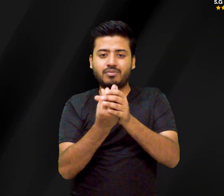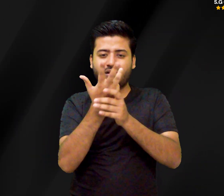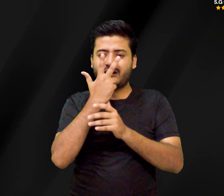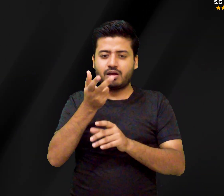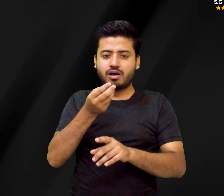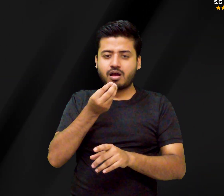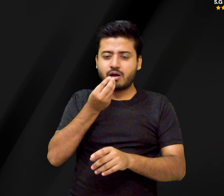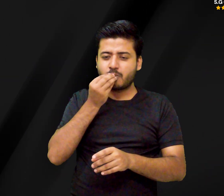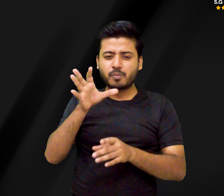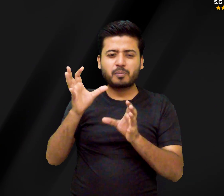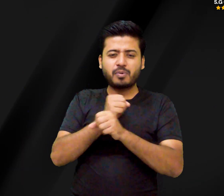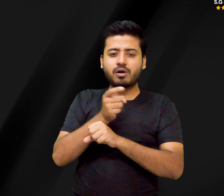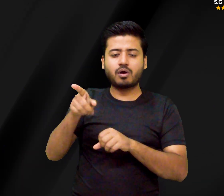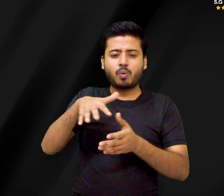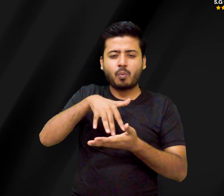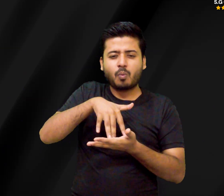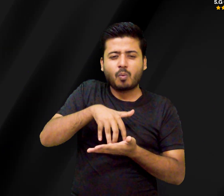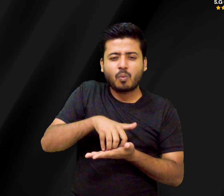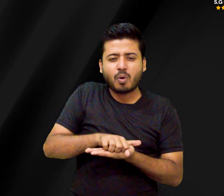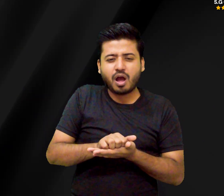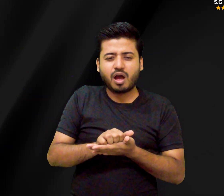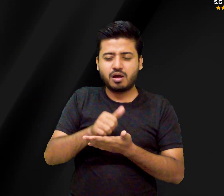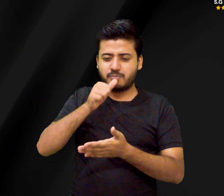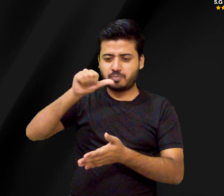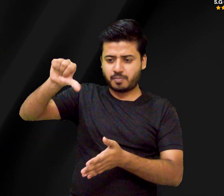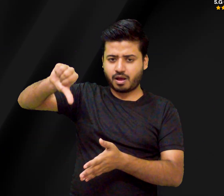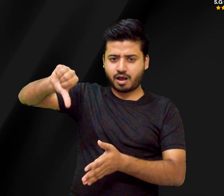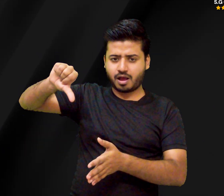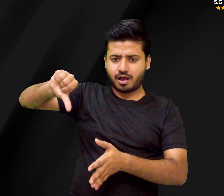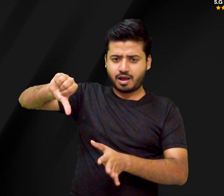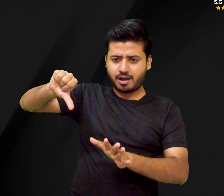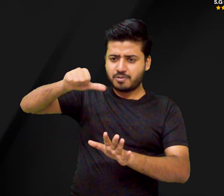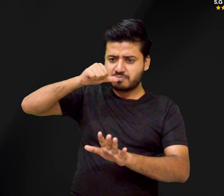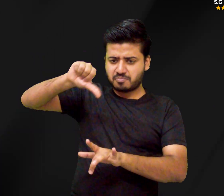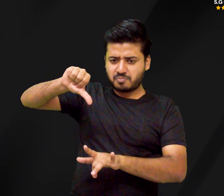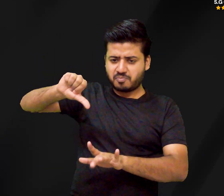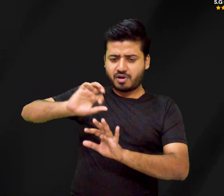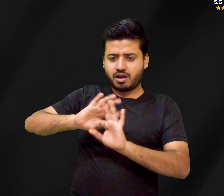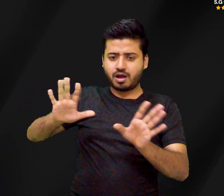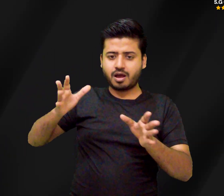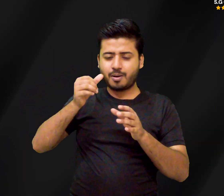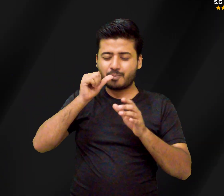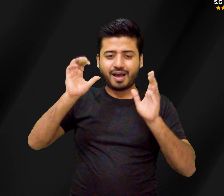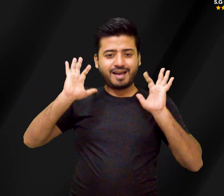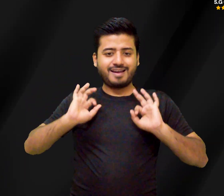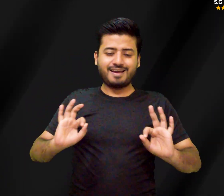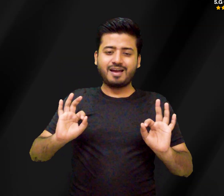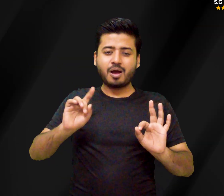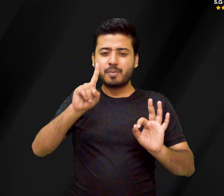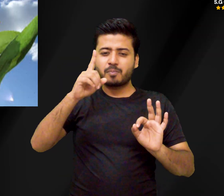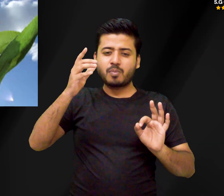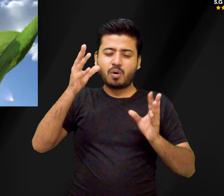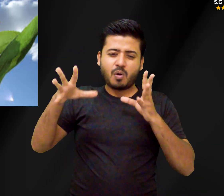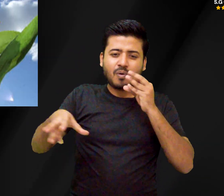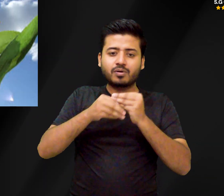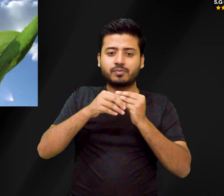to fall asleep at night and improving sleep quality. Sitting versus movement in the sun both sitting and moving in the sun provide